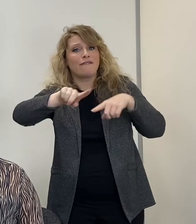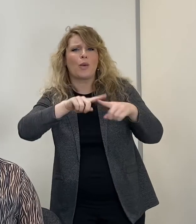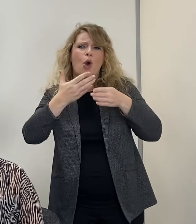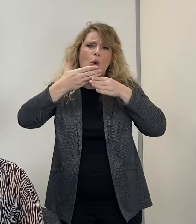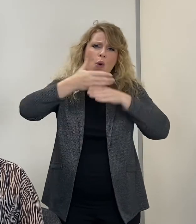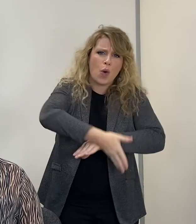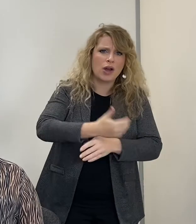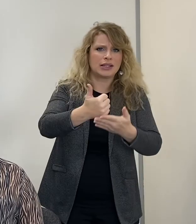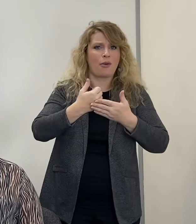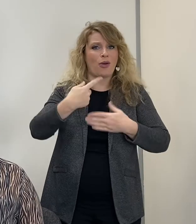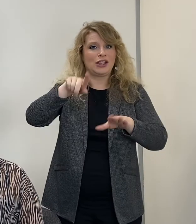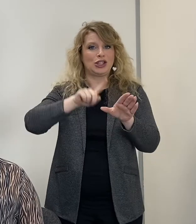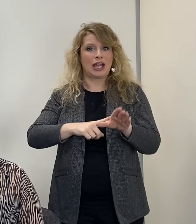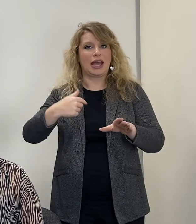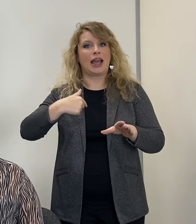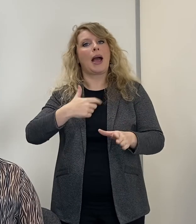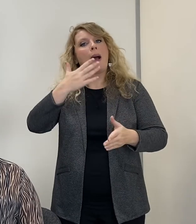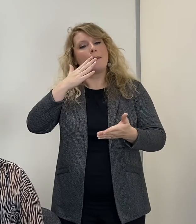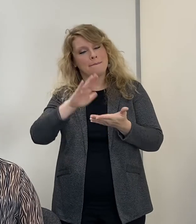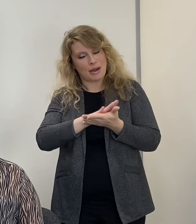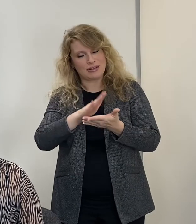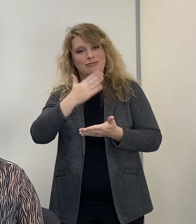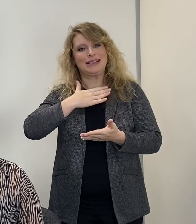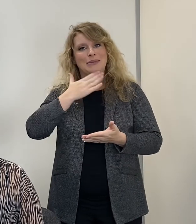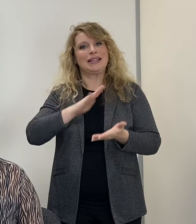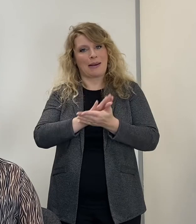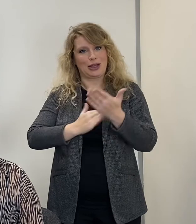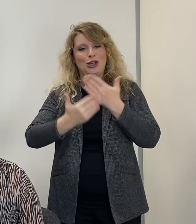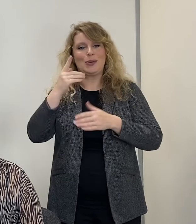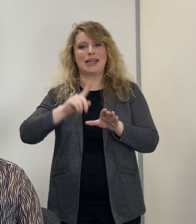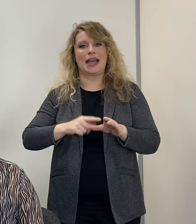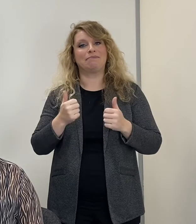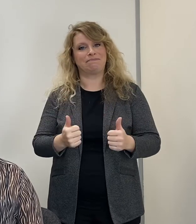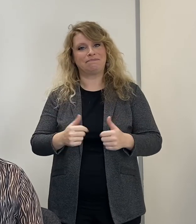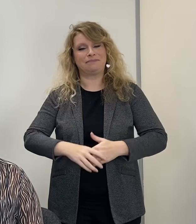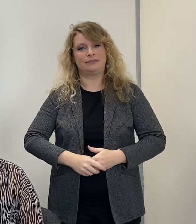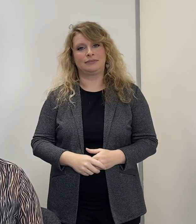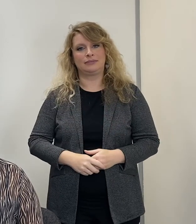everyone for your hard work and support this year and I wish you Merry Christmas and a Happy New Year.